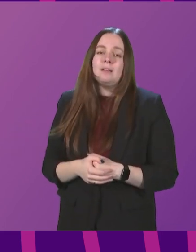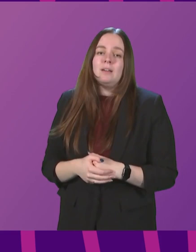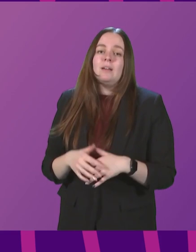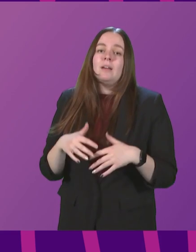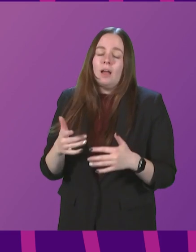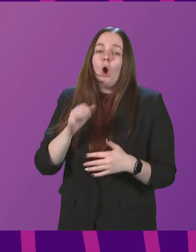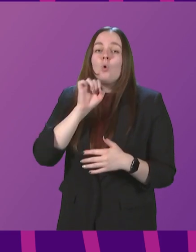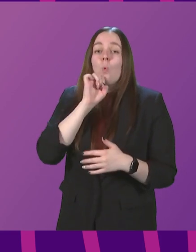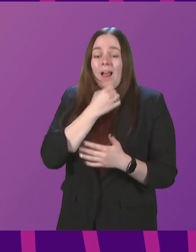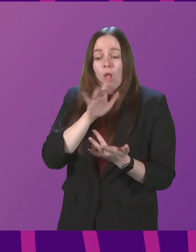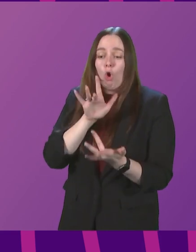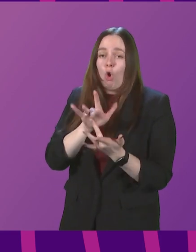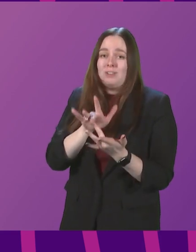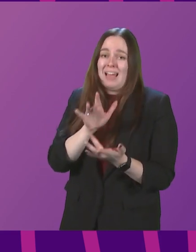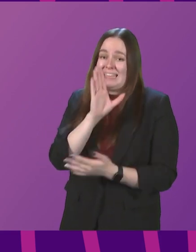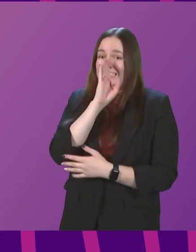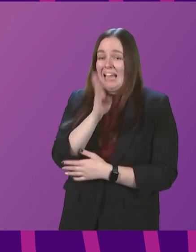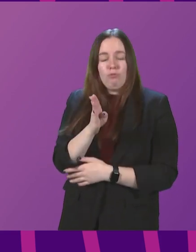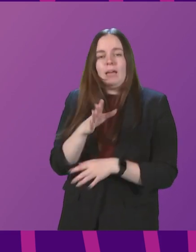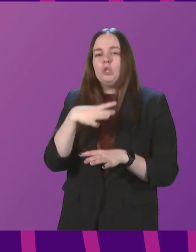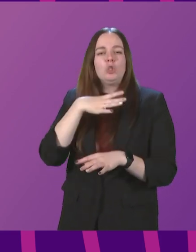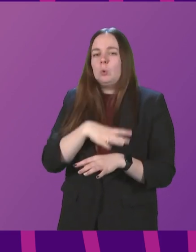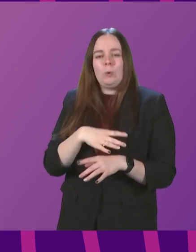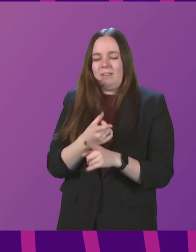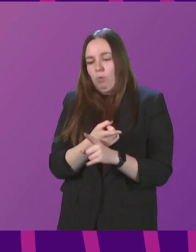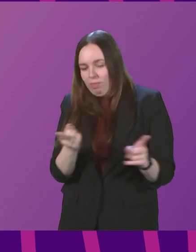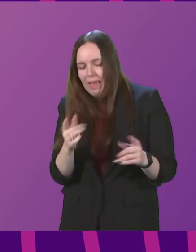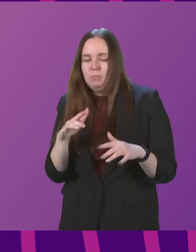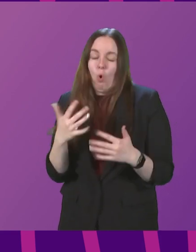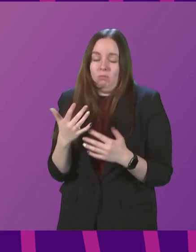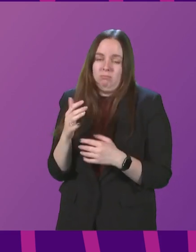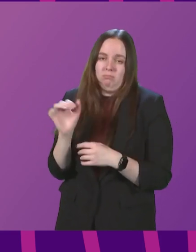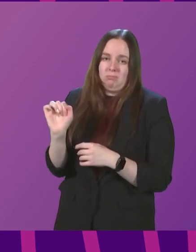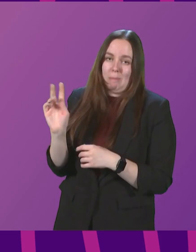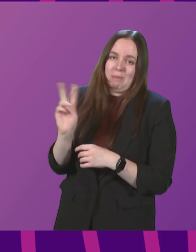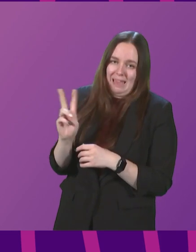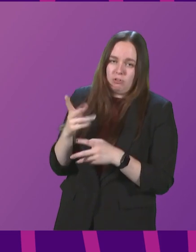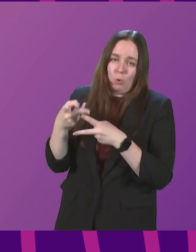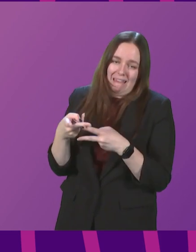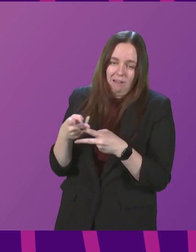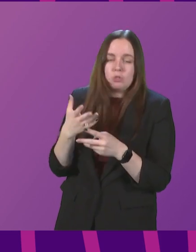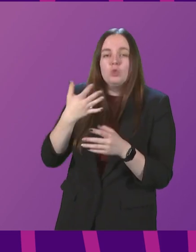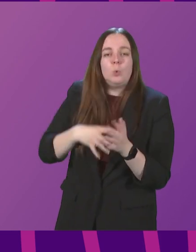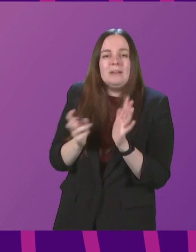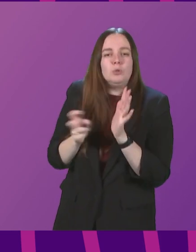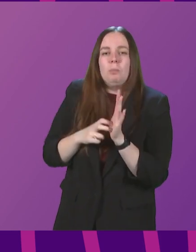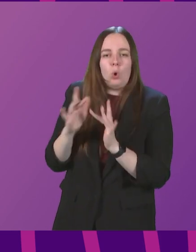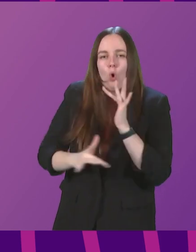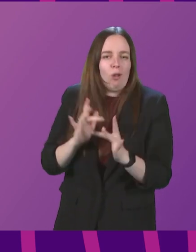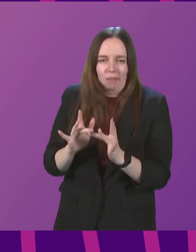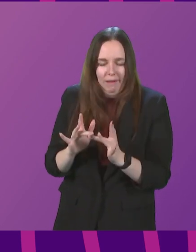stress, they will be contacted directly. There is no need for them or, more appropriately, their parents or carers to book online.